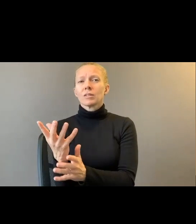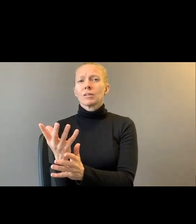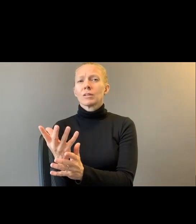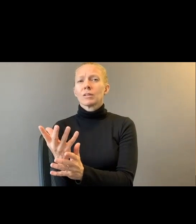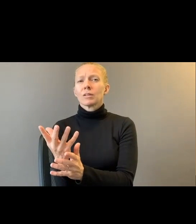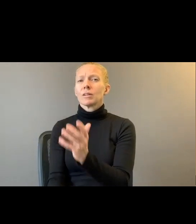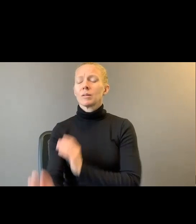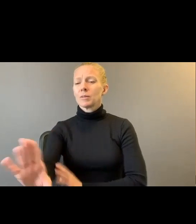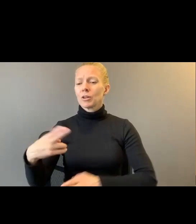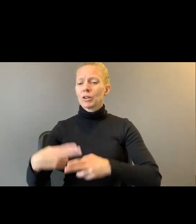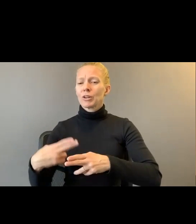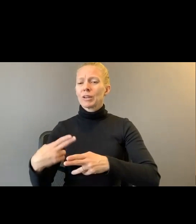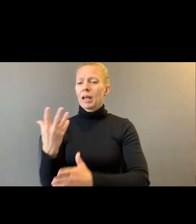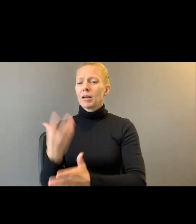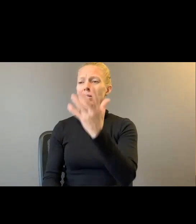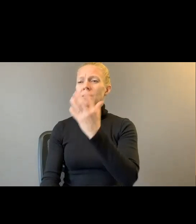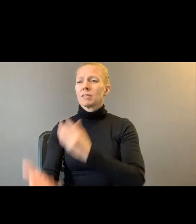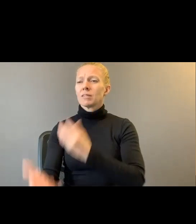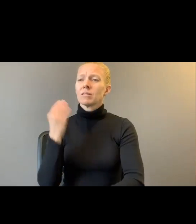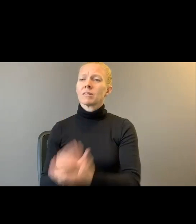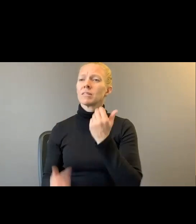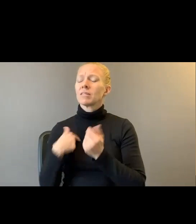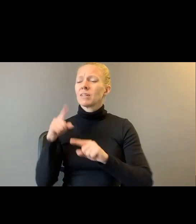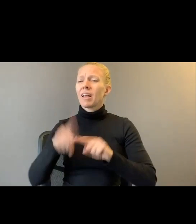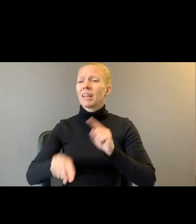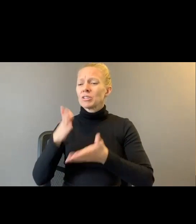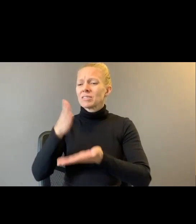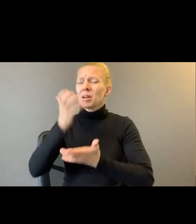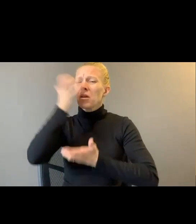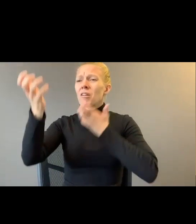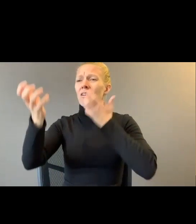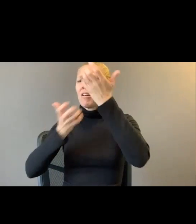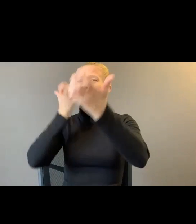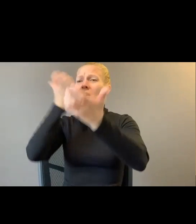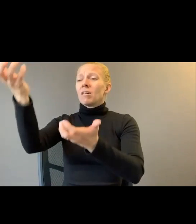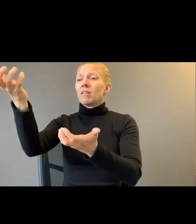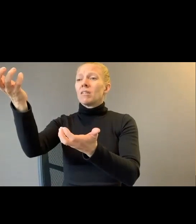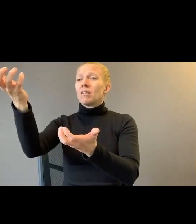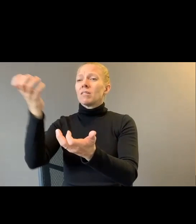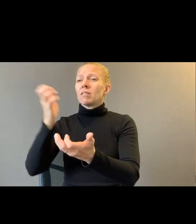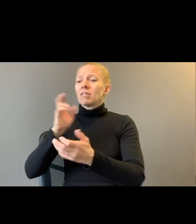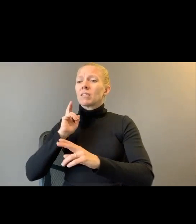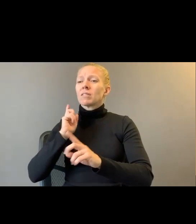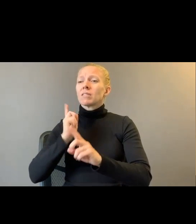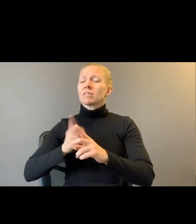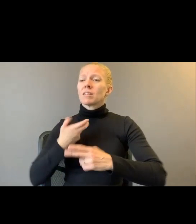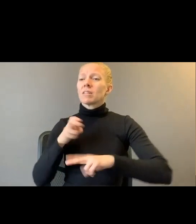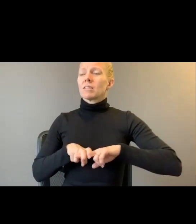Her name I could not stop calling until I sat up alone in my crib.